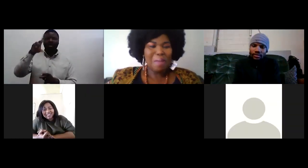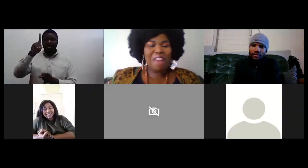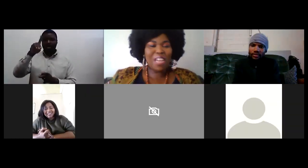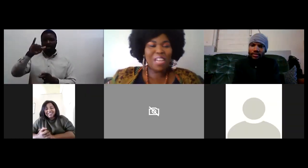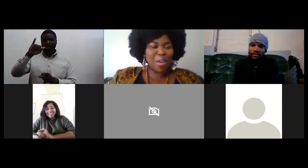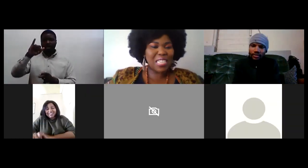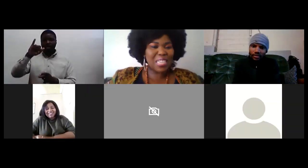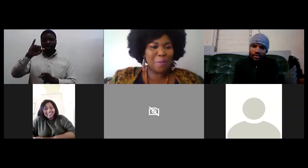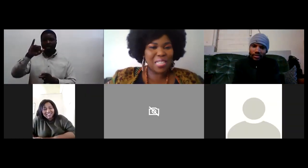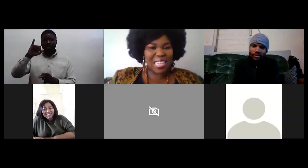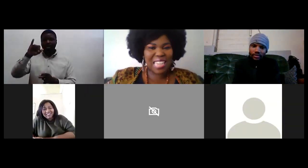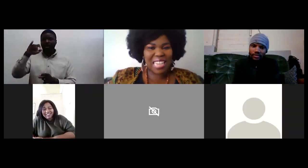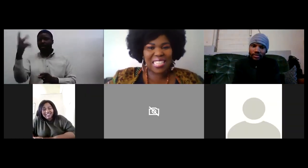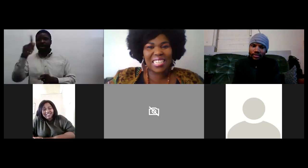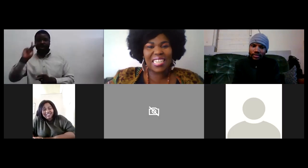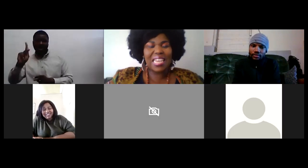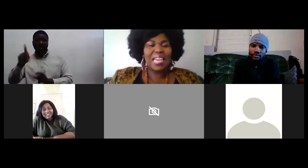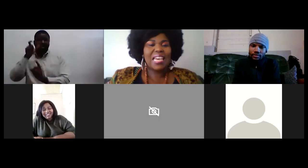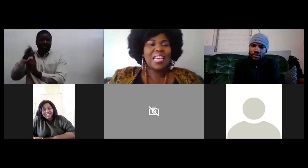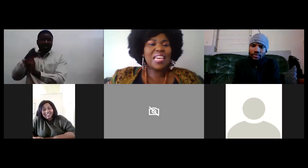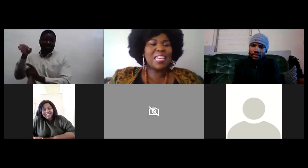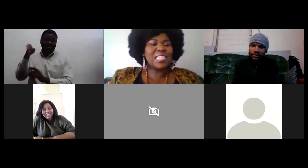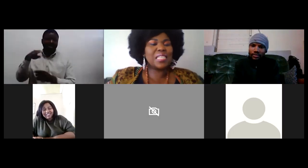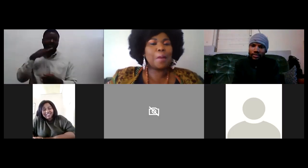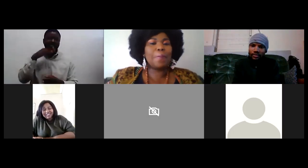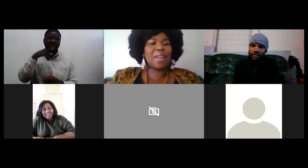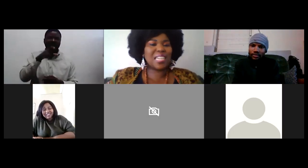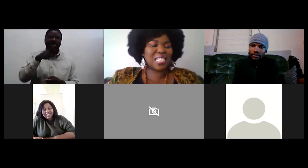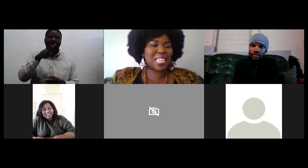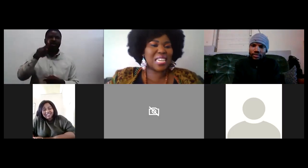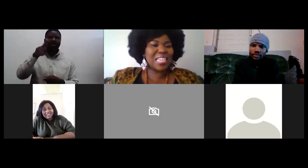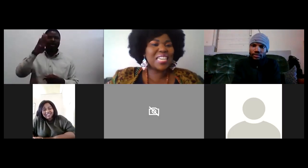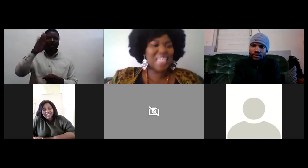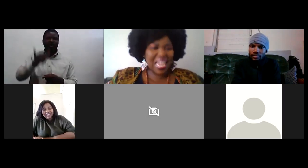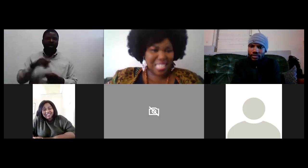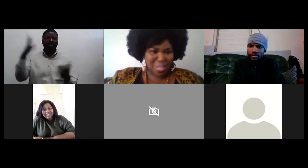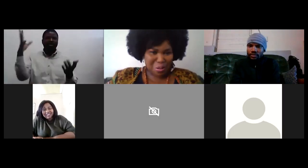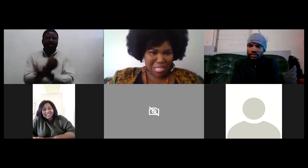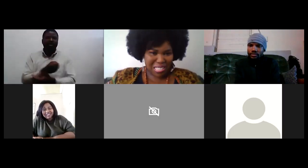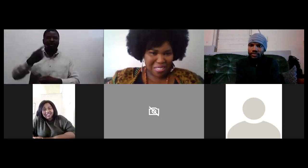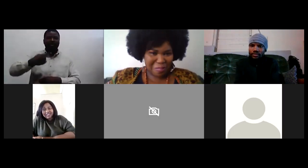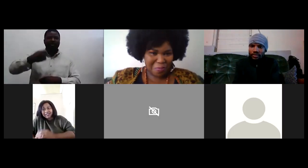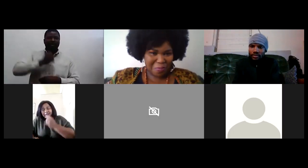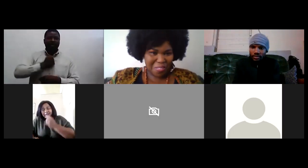my first point in the presentation is practicing gratitude